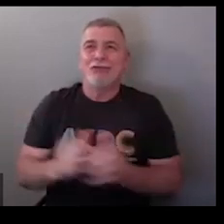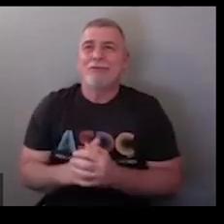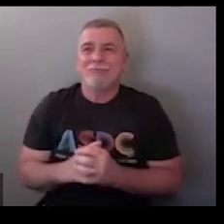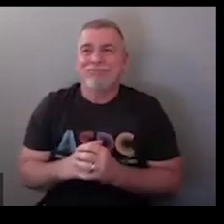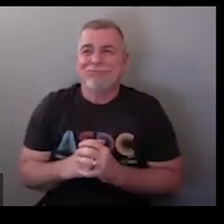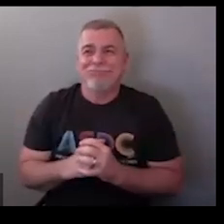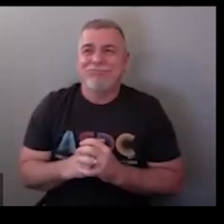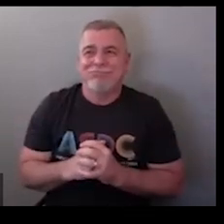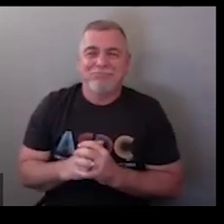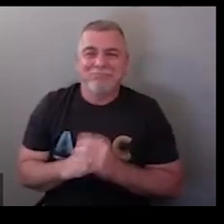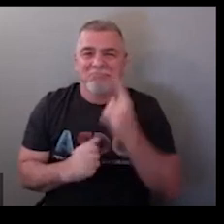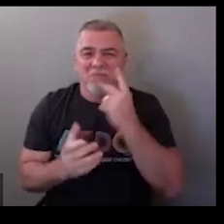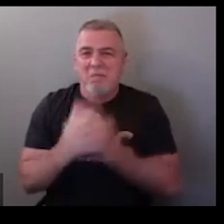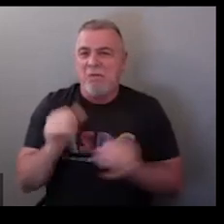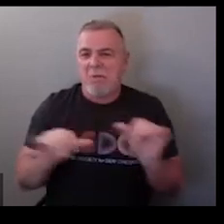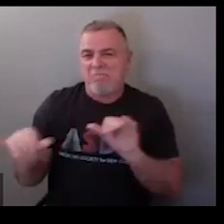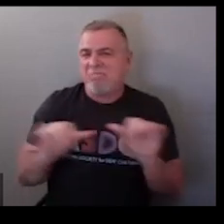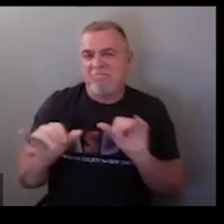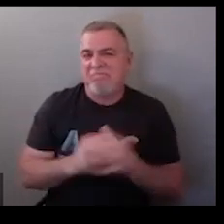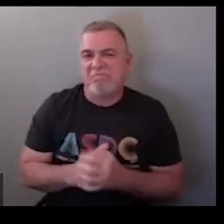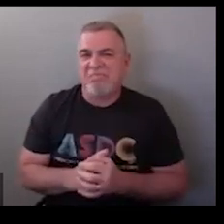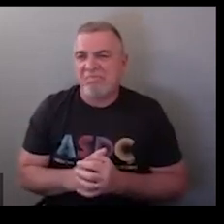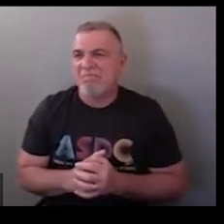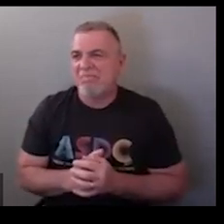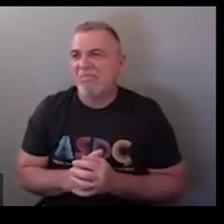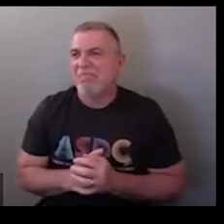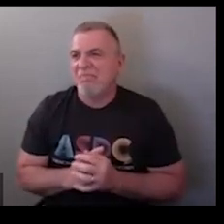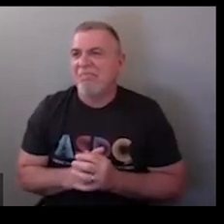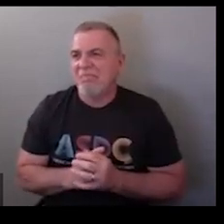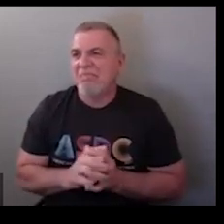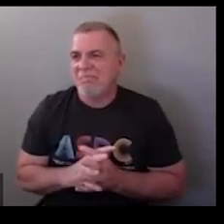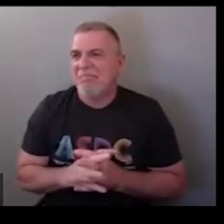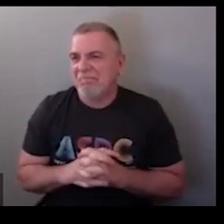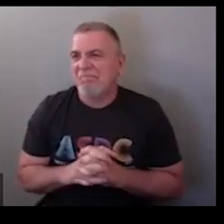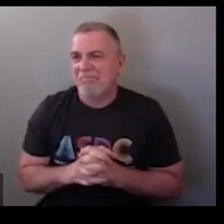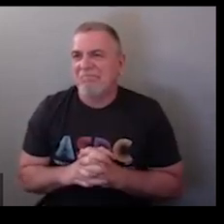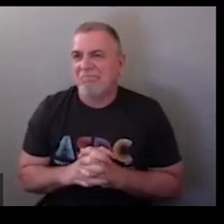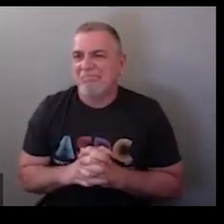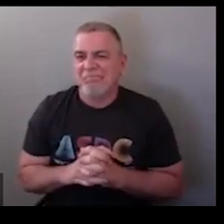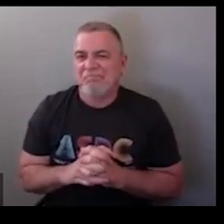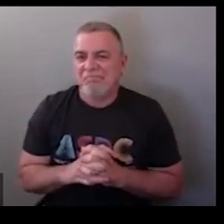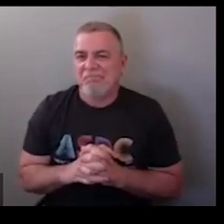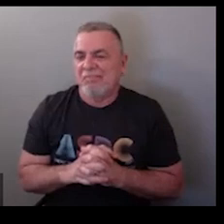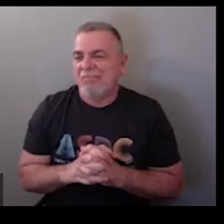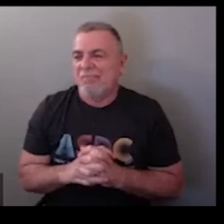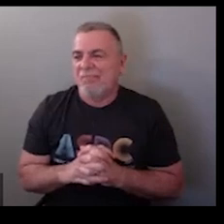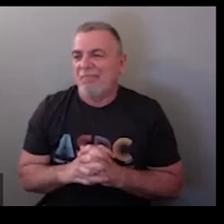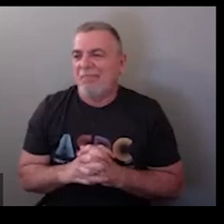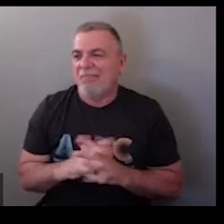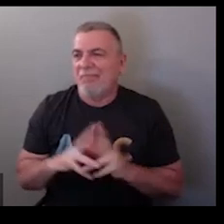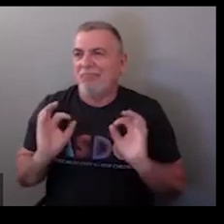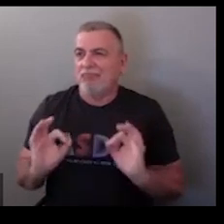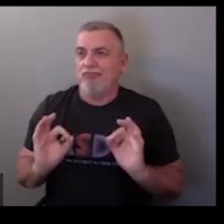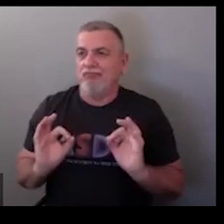i don't think there's any difference both are pretty much mean the same thing so it just this might be a stylistic